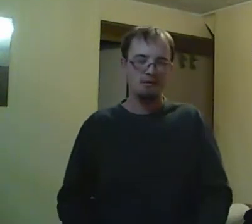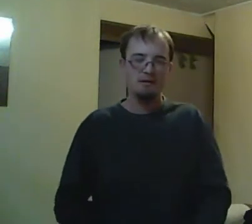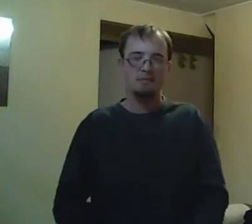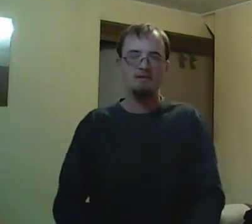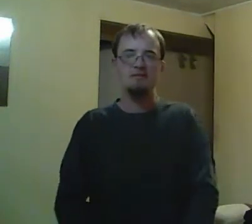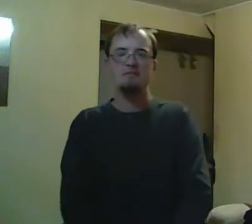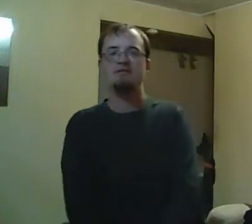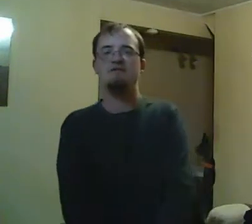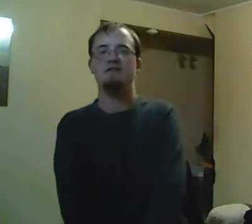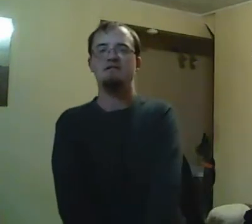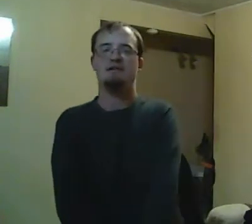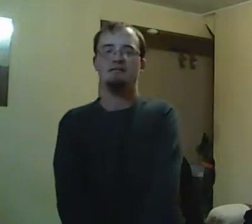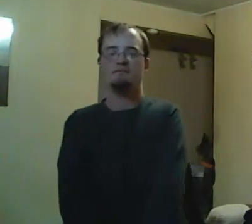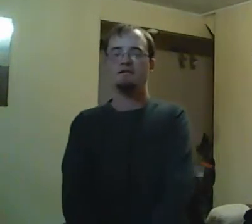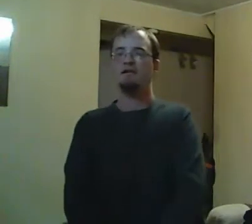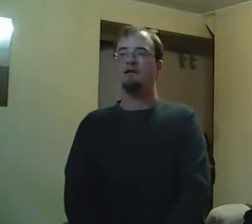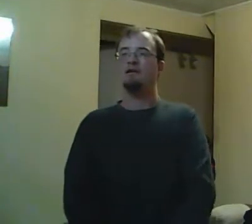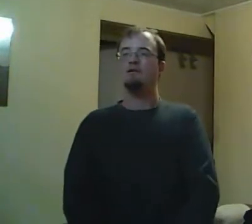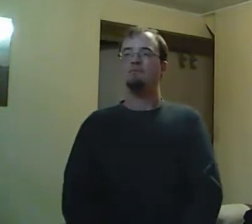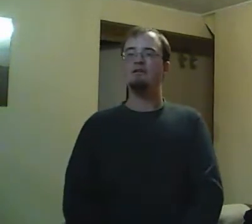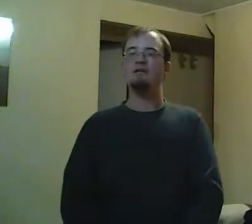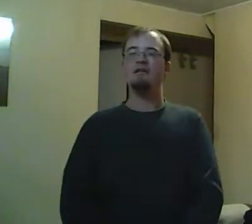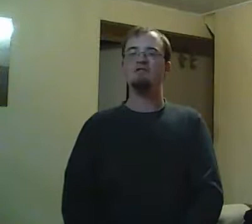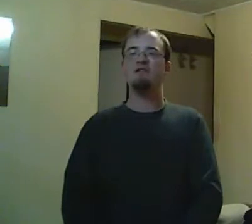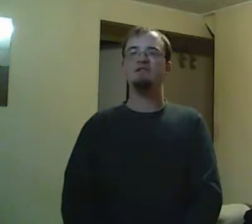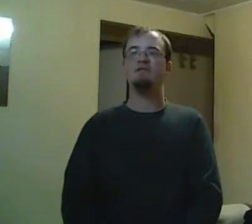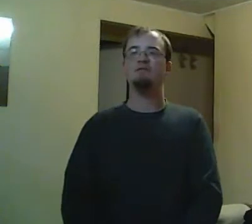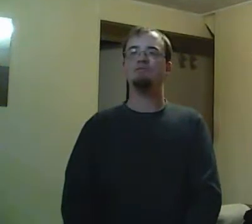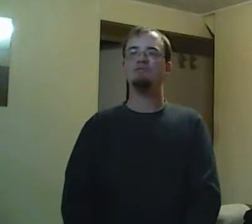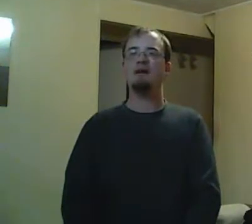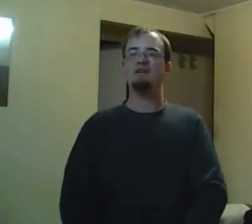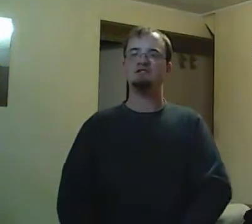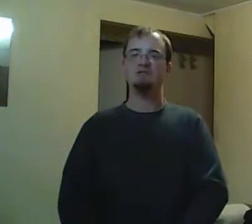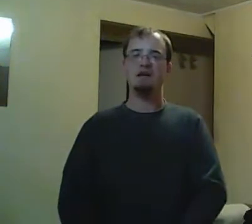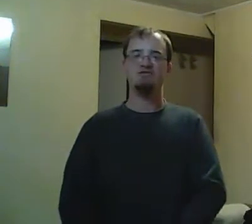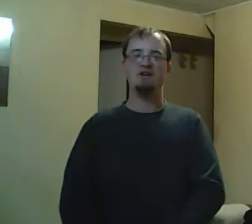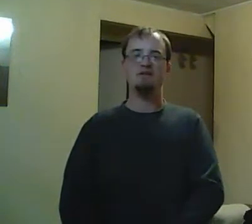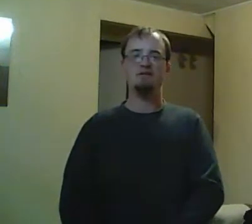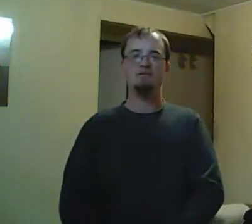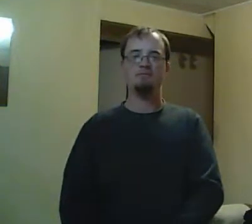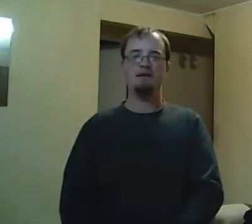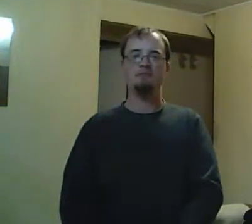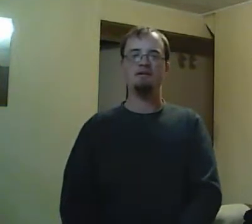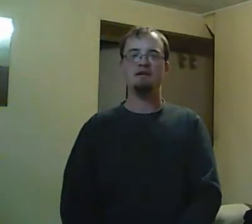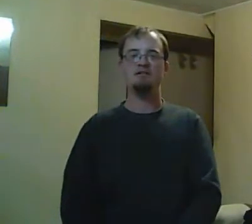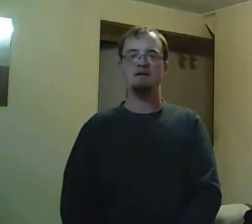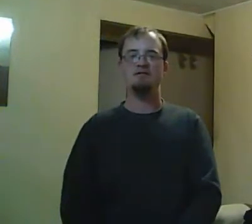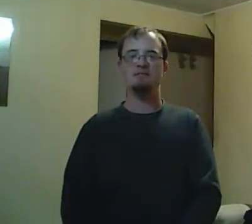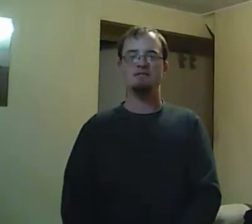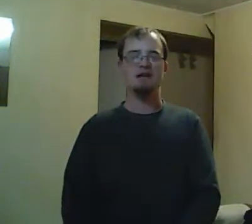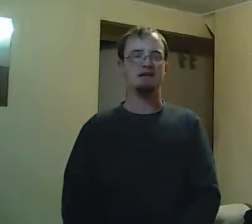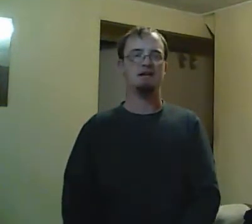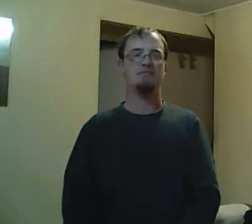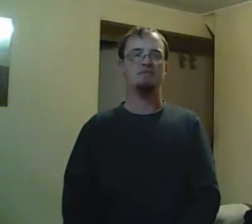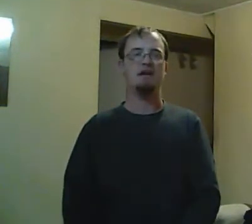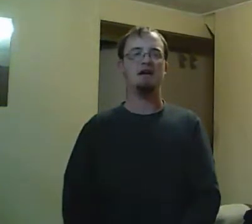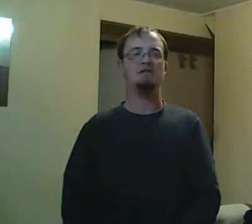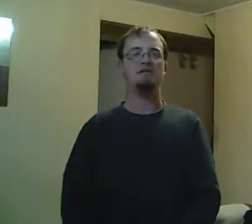was about Paige and, you know, having her rape trial against Dean finally go through. And, basically, Dean's lawyer